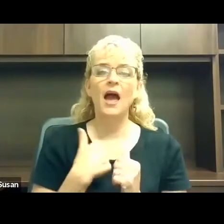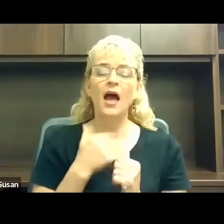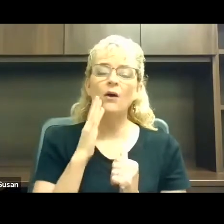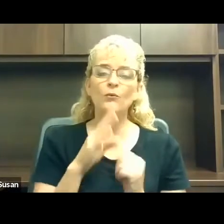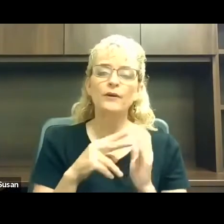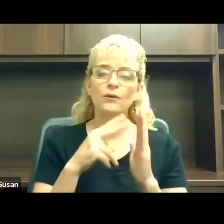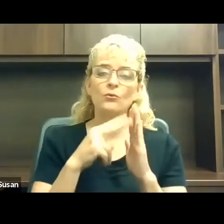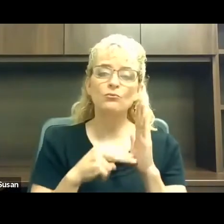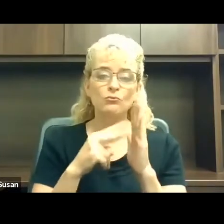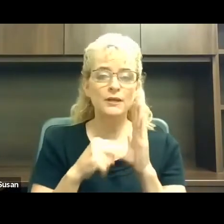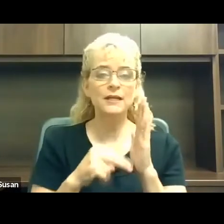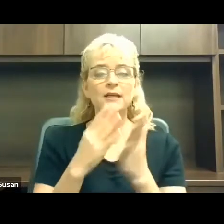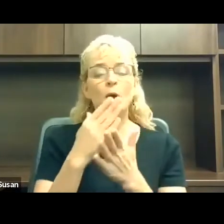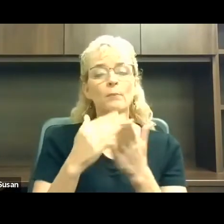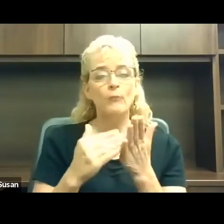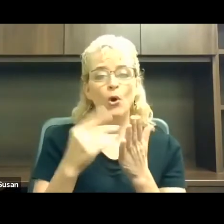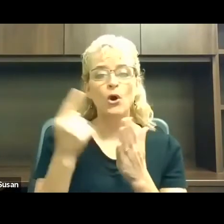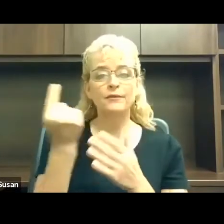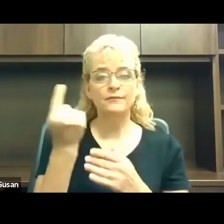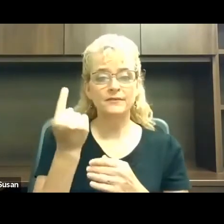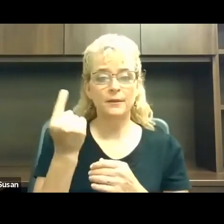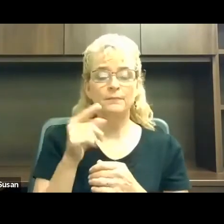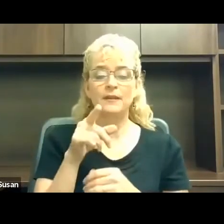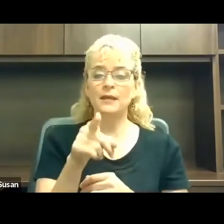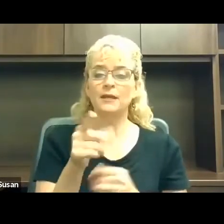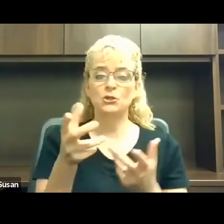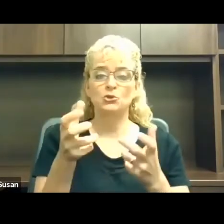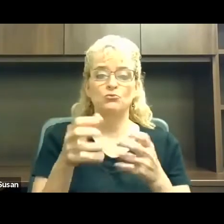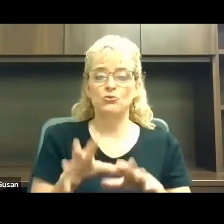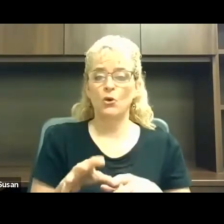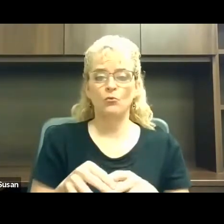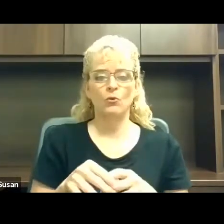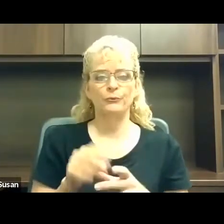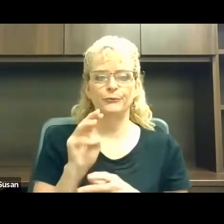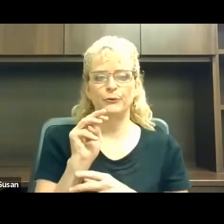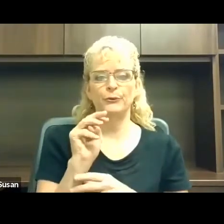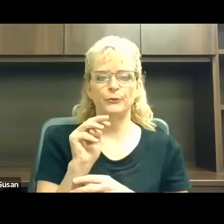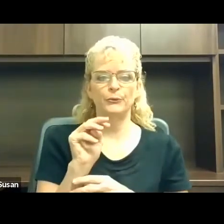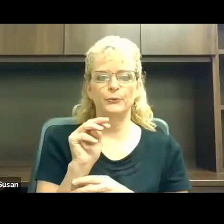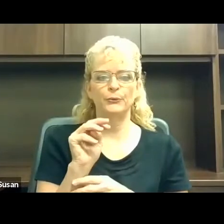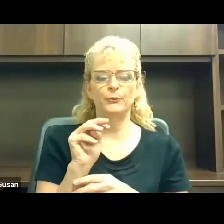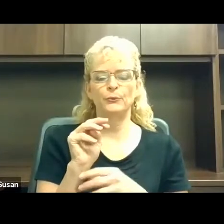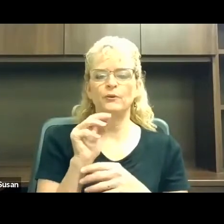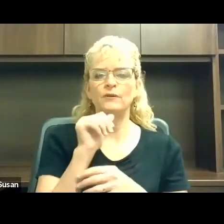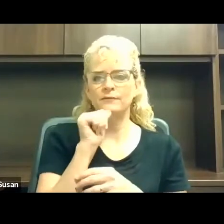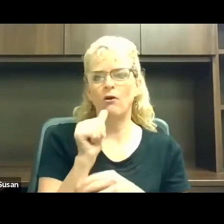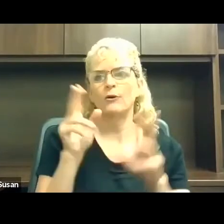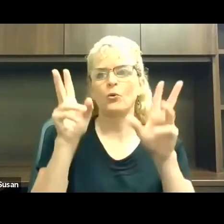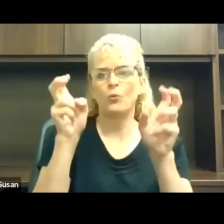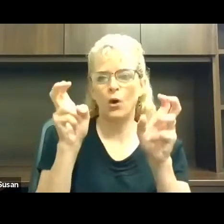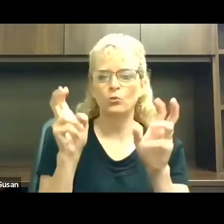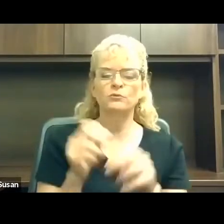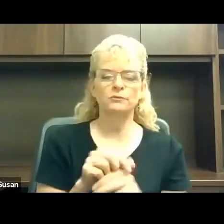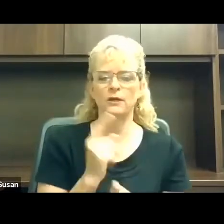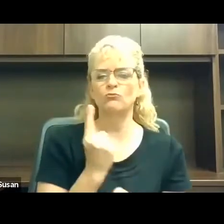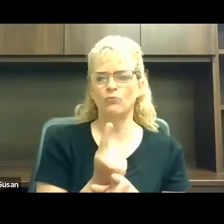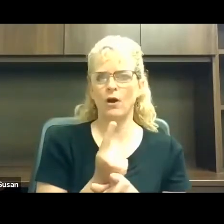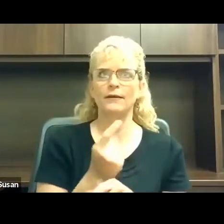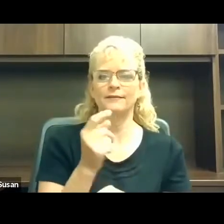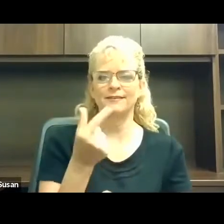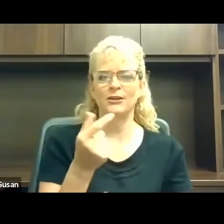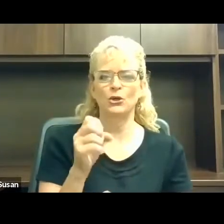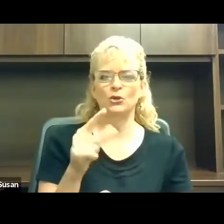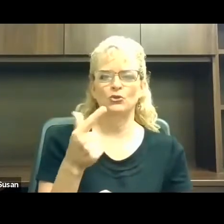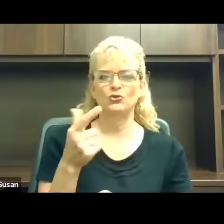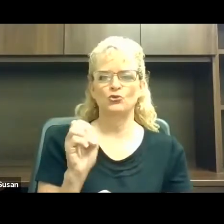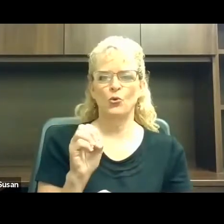part of something is that you don't want to misquote, uh, George Bush senior. So, uh, pardon